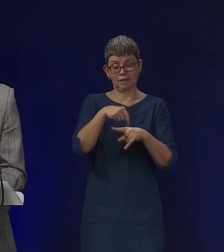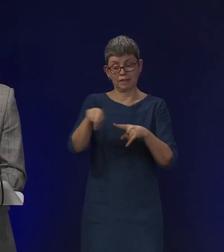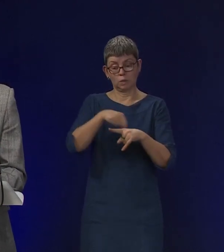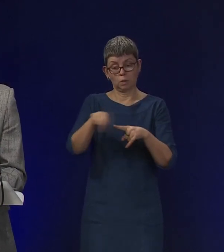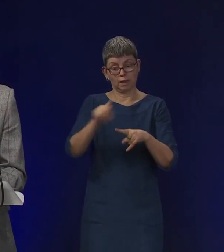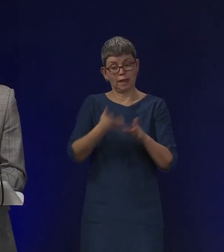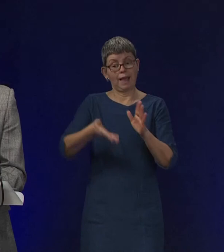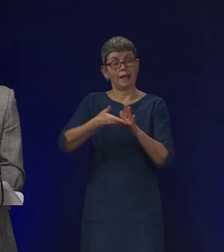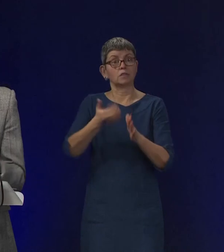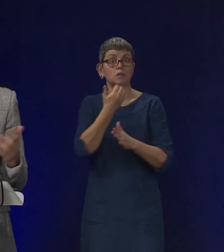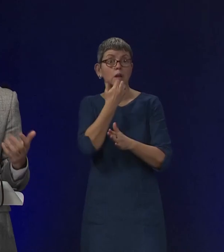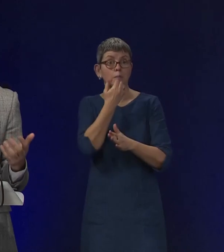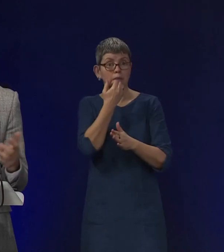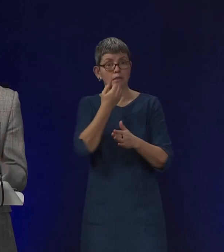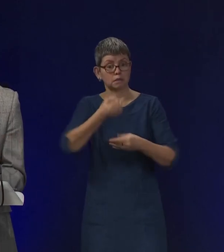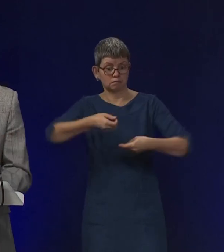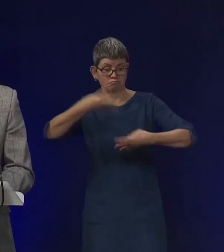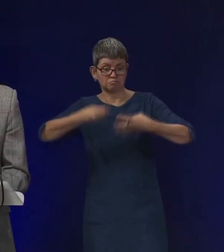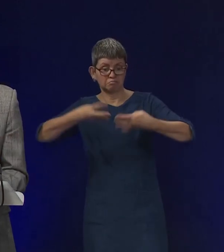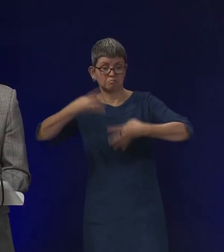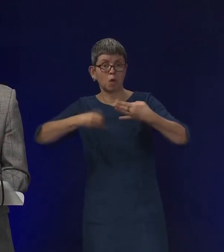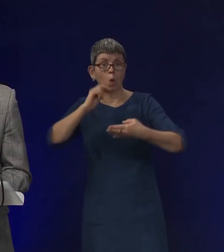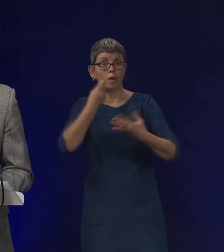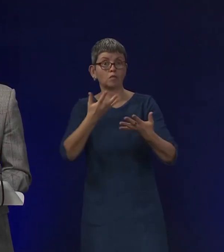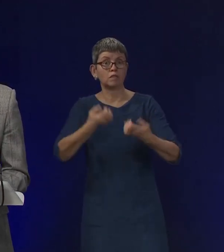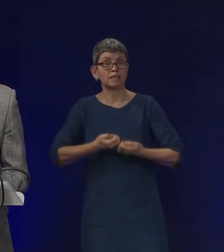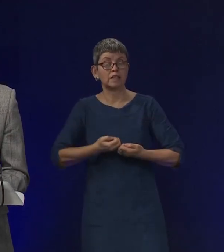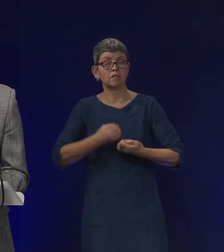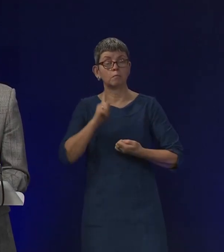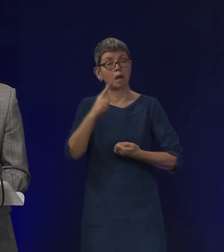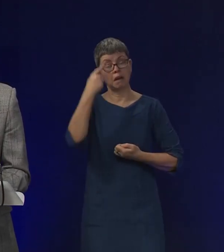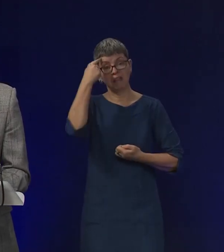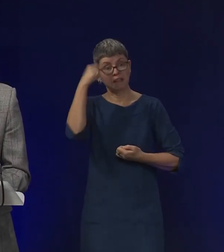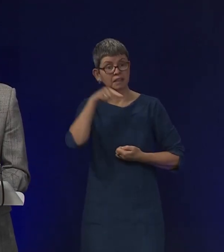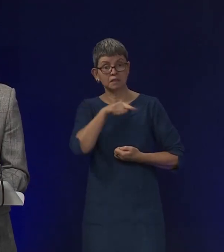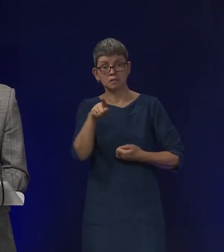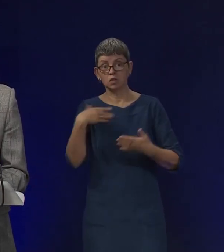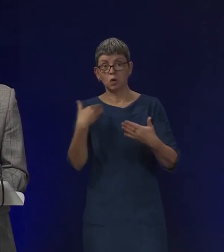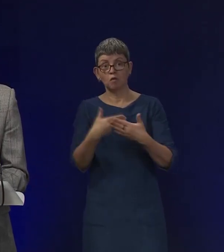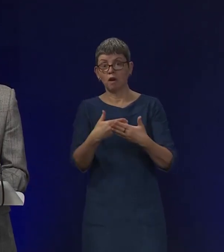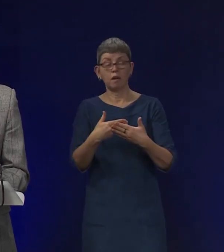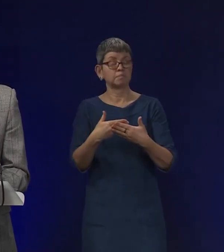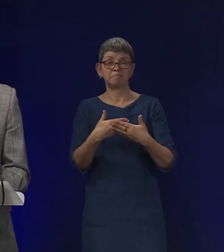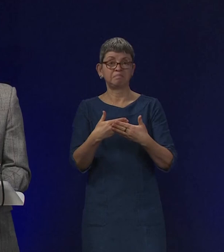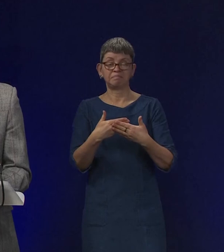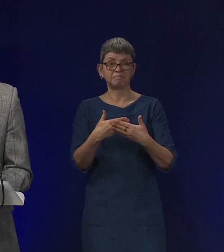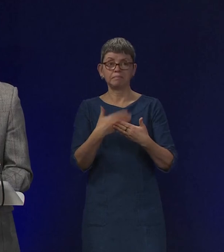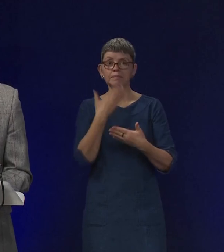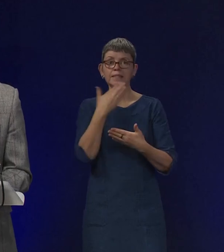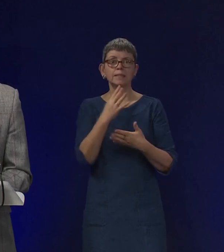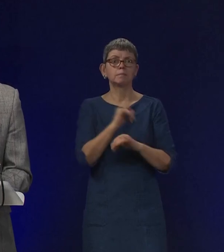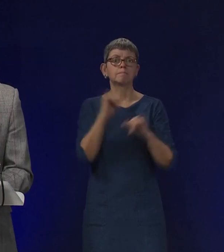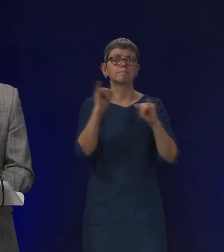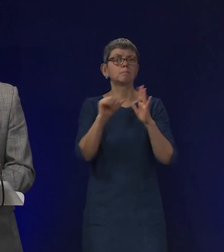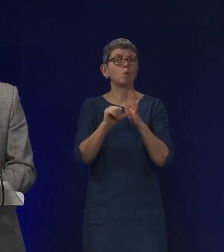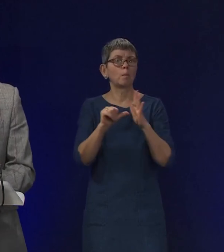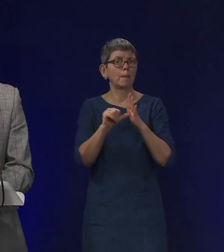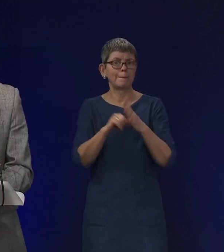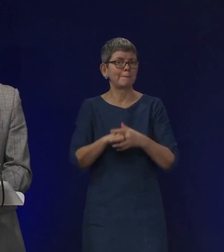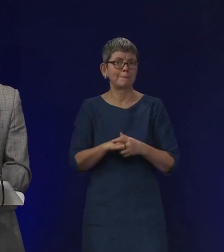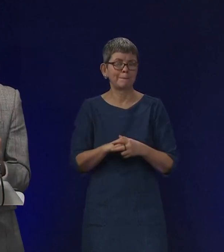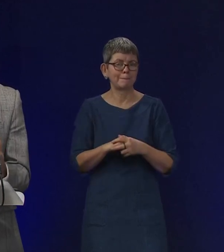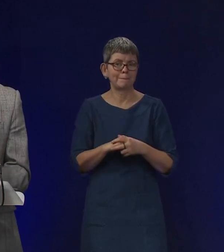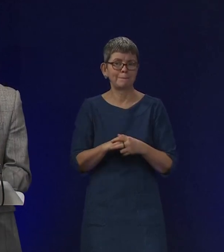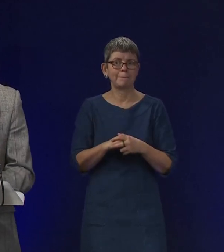this week, but I'm not anticipating, certainly from the feedback and the engagement that I've had with health boards up and down the country, it's not a significant factor